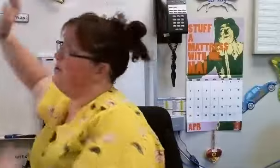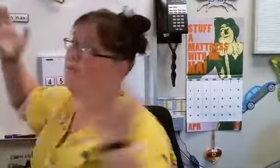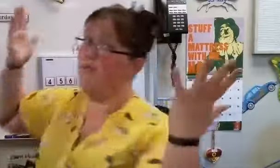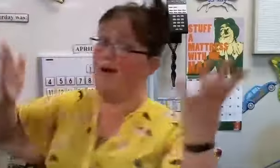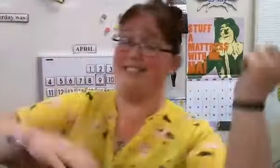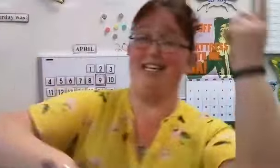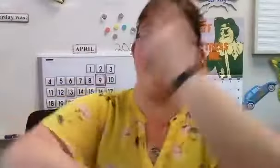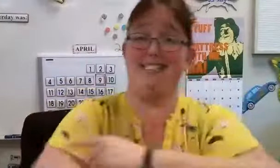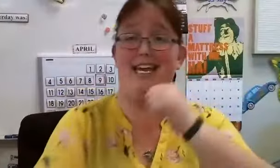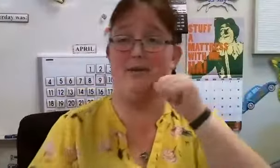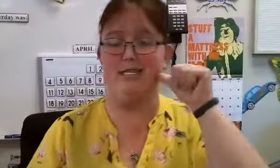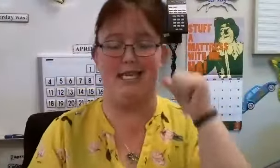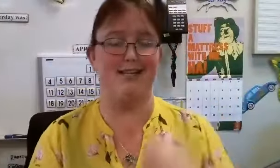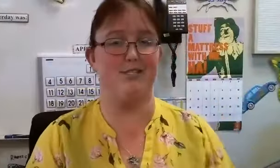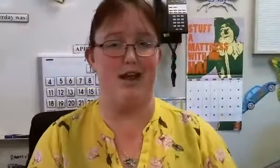What day was yesterday?